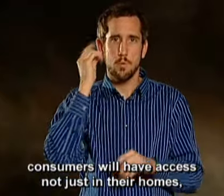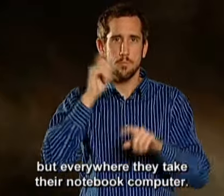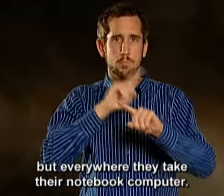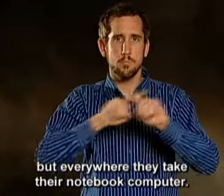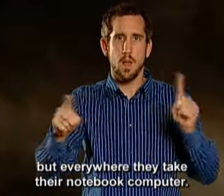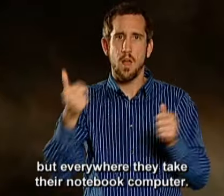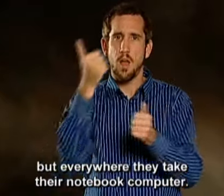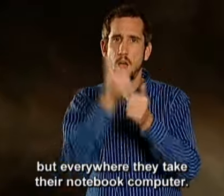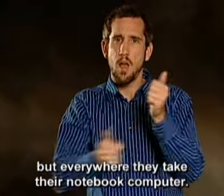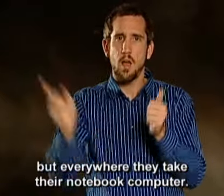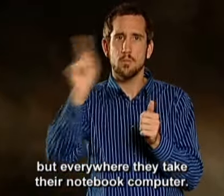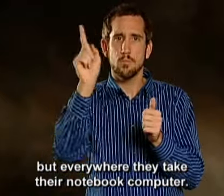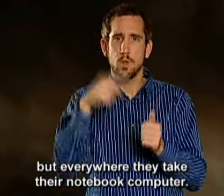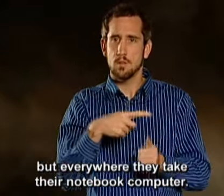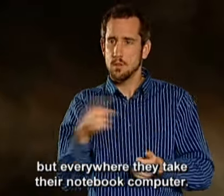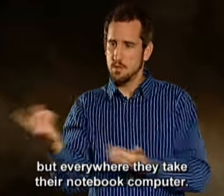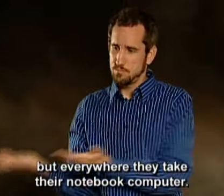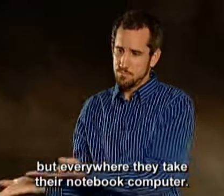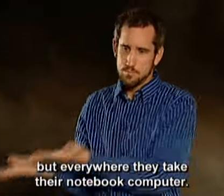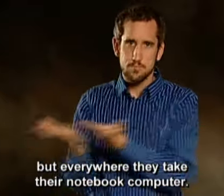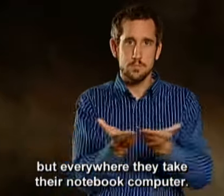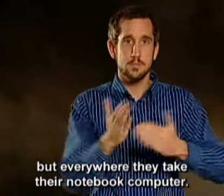but everywhere they take their notebook computer.